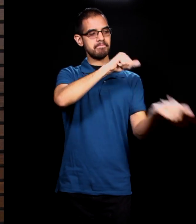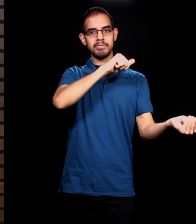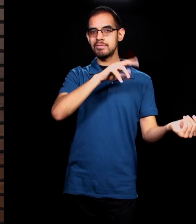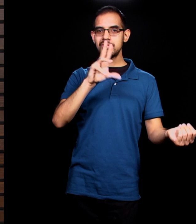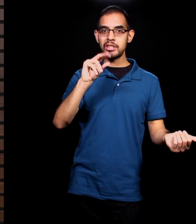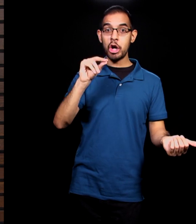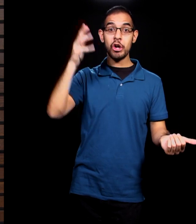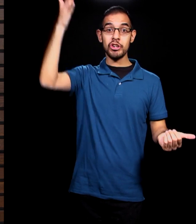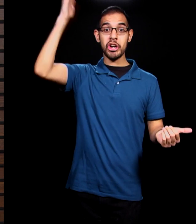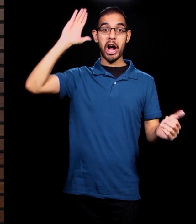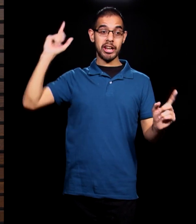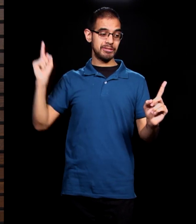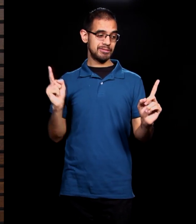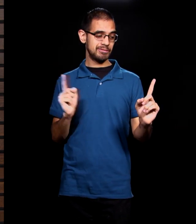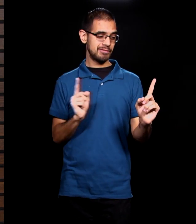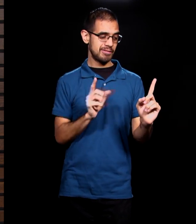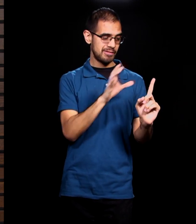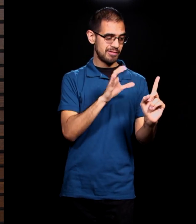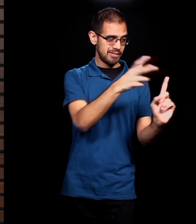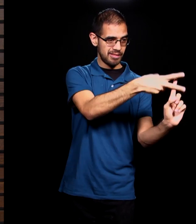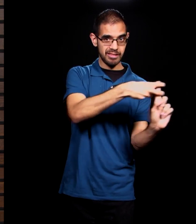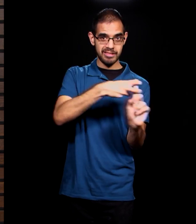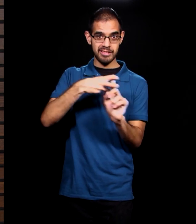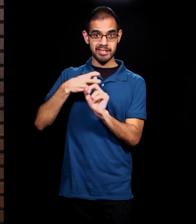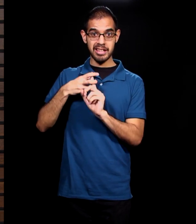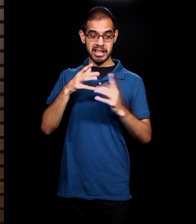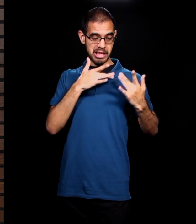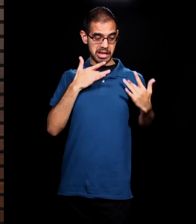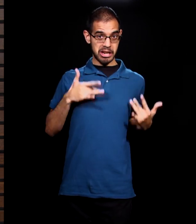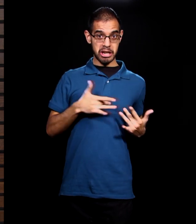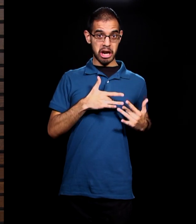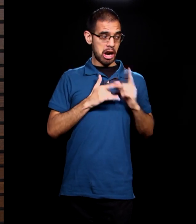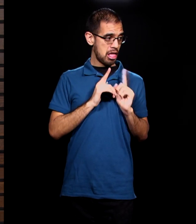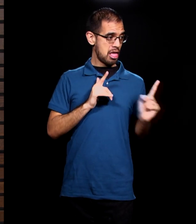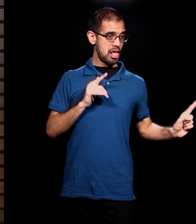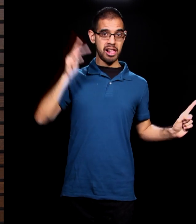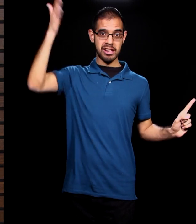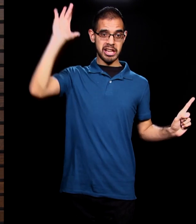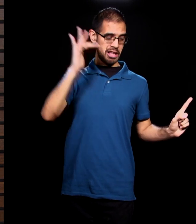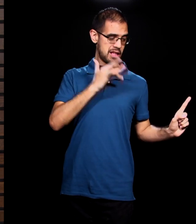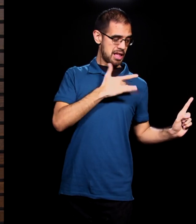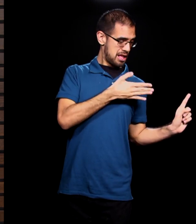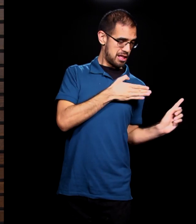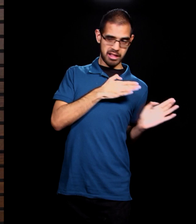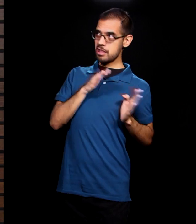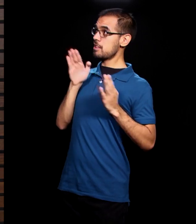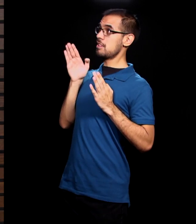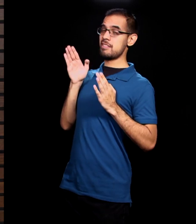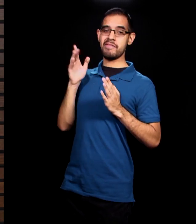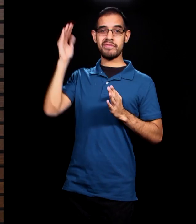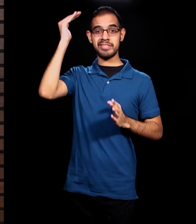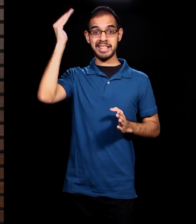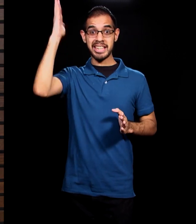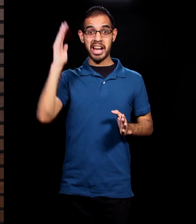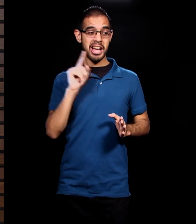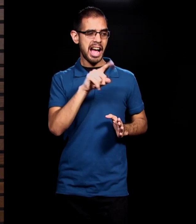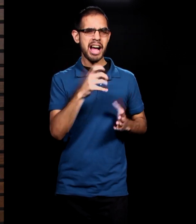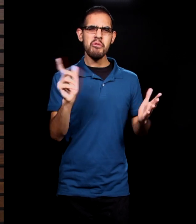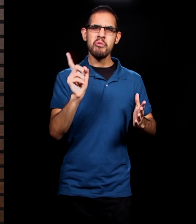He directs our hearts back towards him. He asks of us, where are you? Knowing that we're lost in our sin, knowing that we're hopeless,